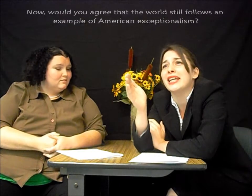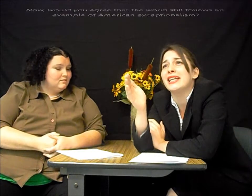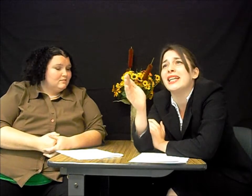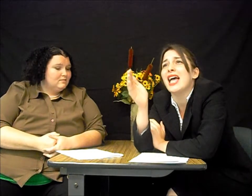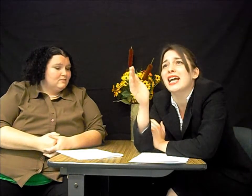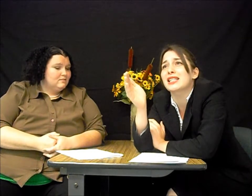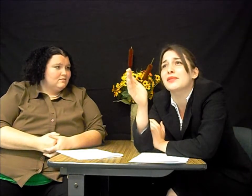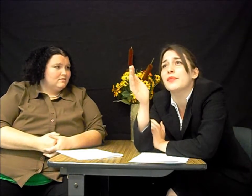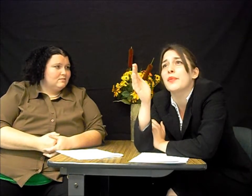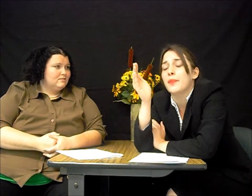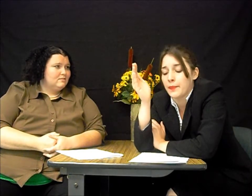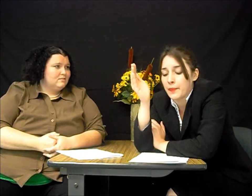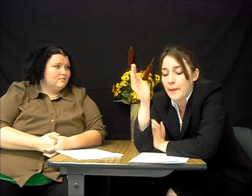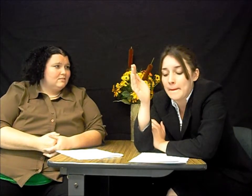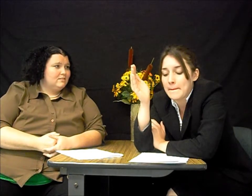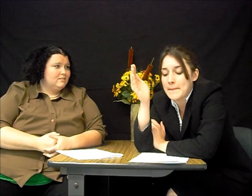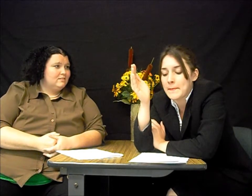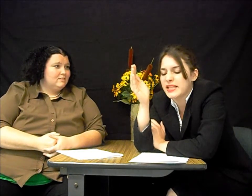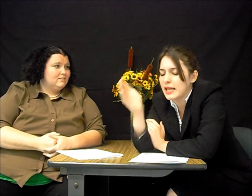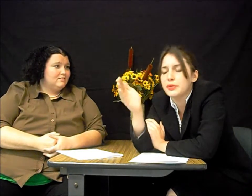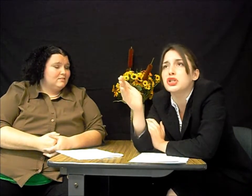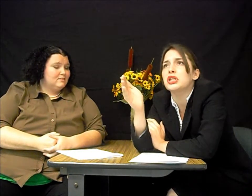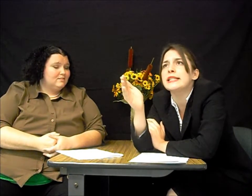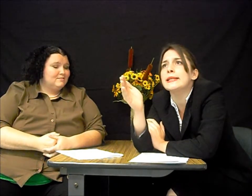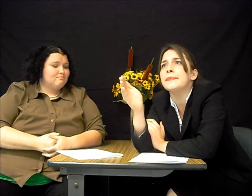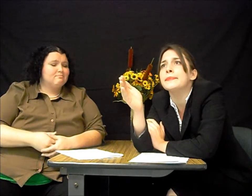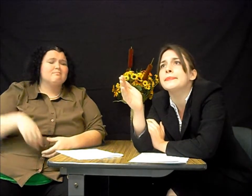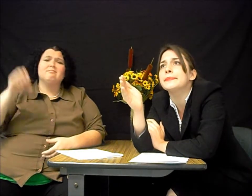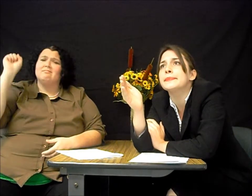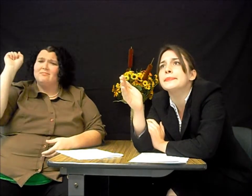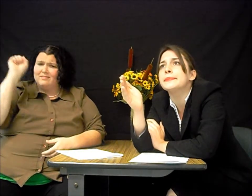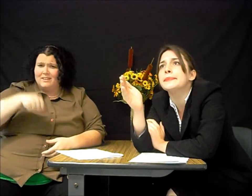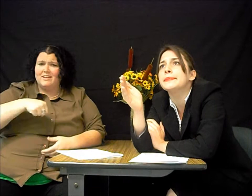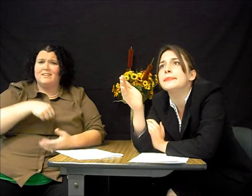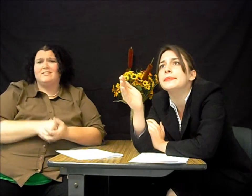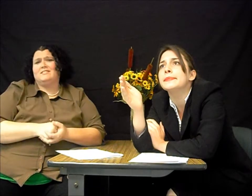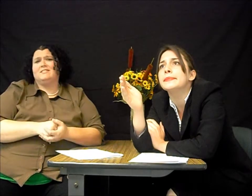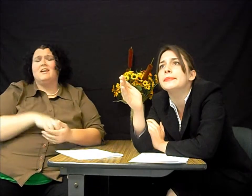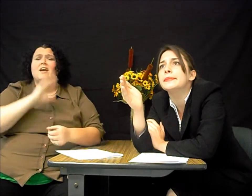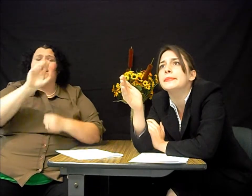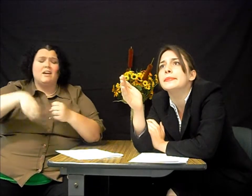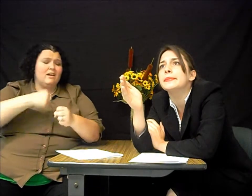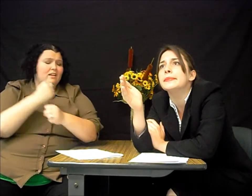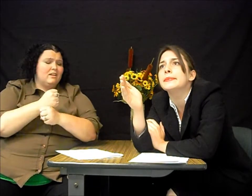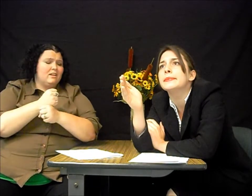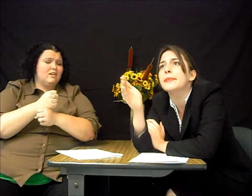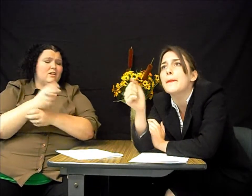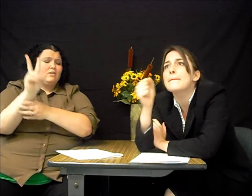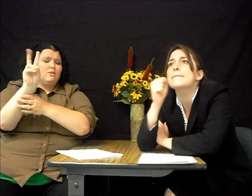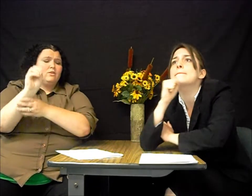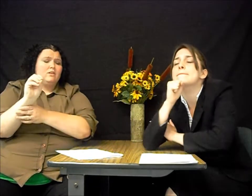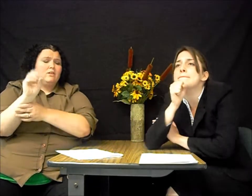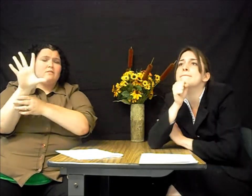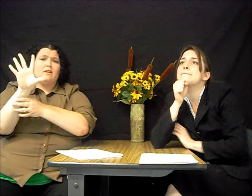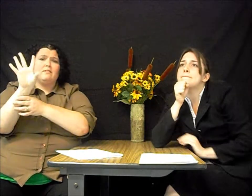exceptionalism? Yes. In the year